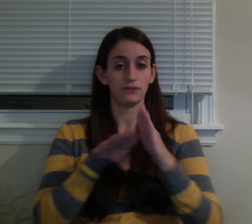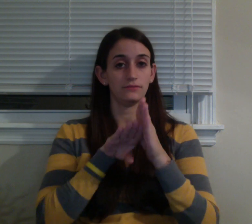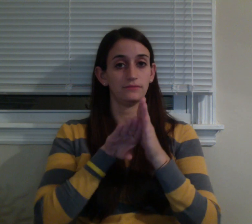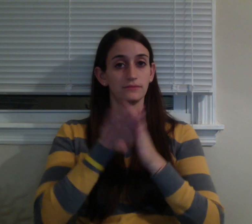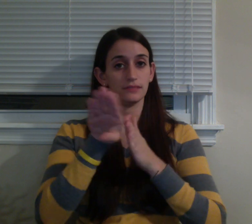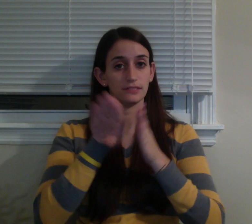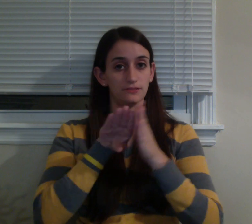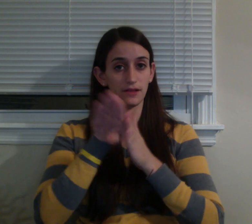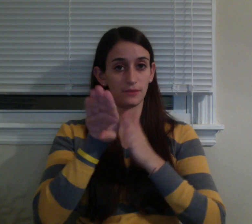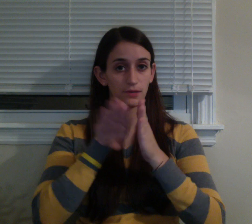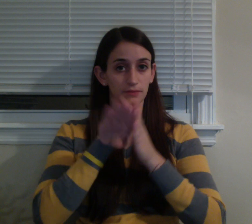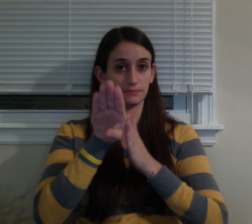development. Normal development.